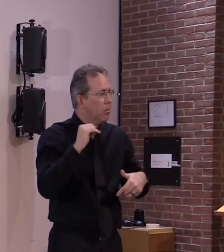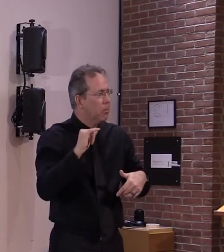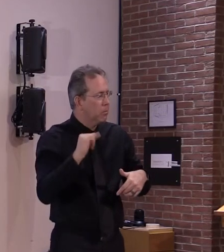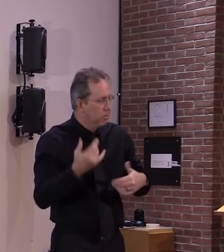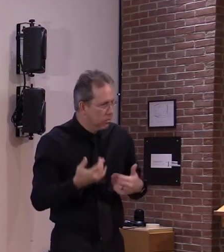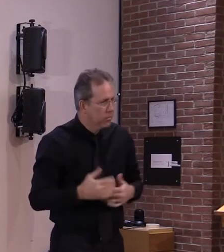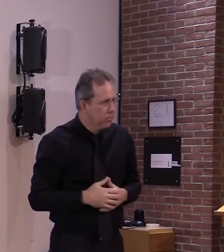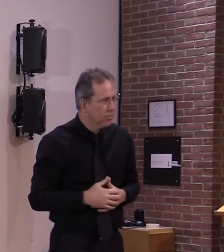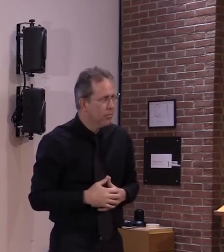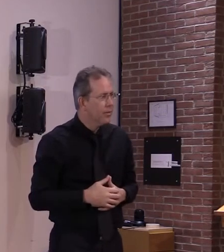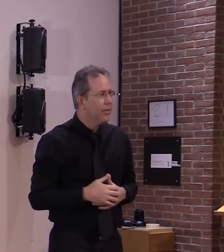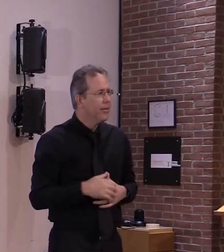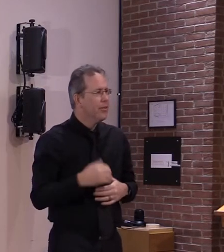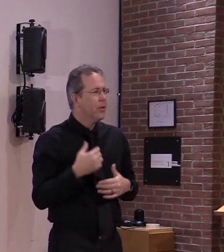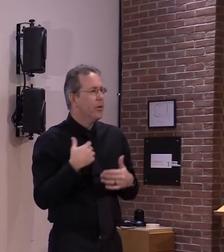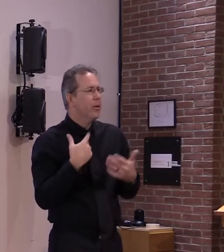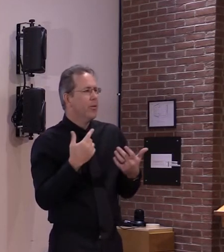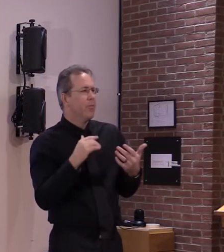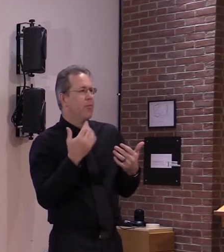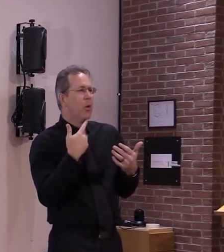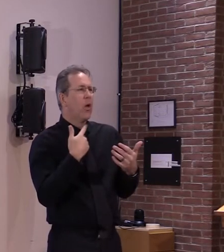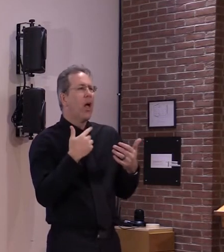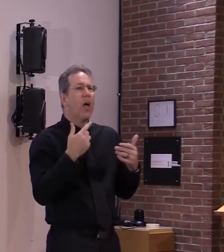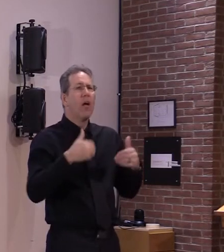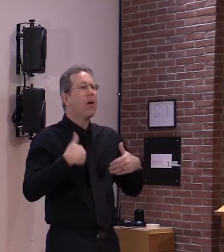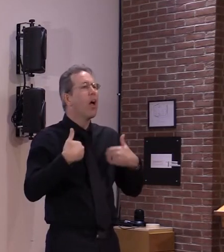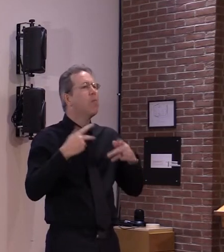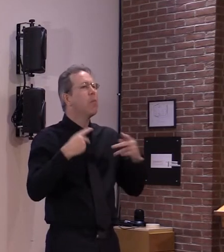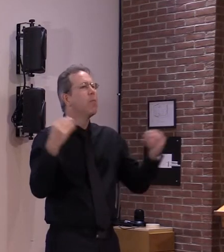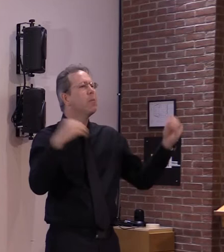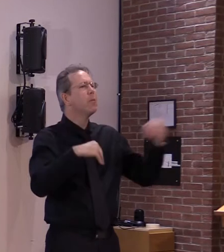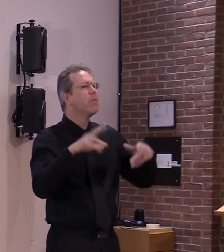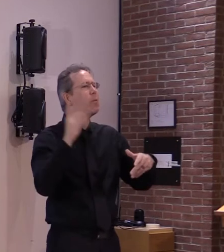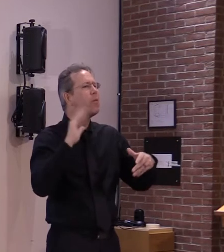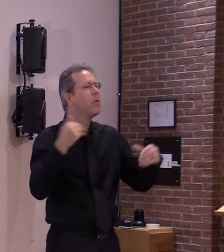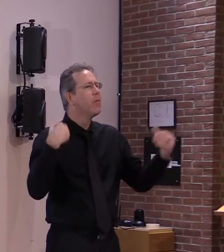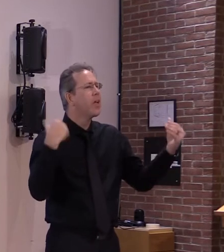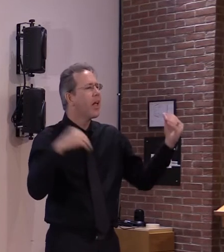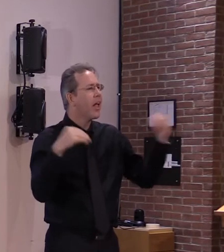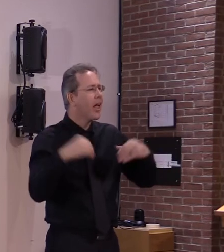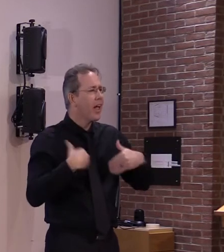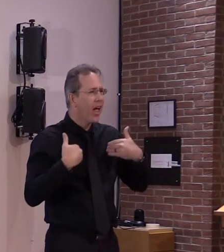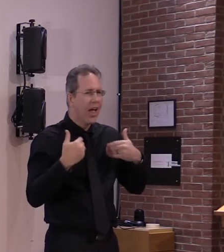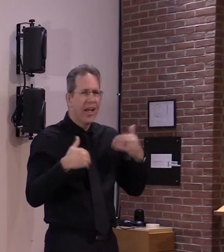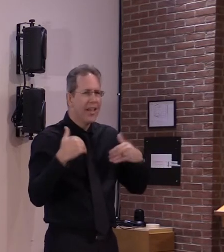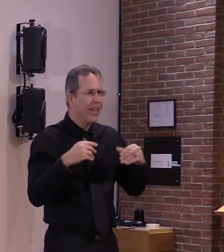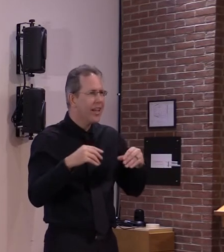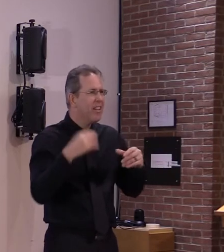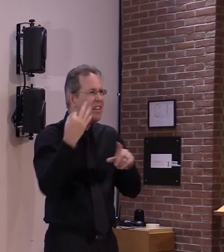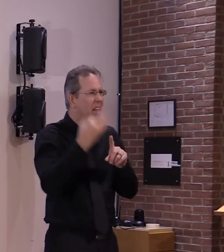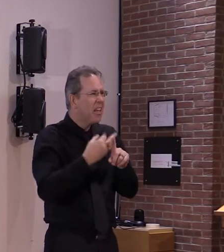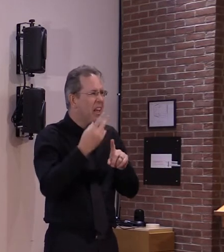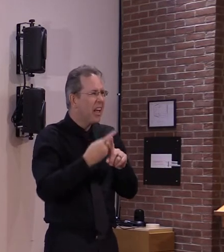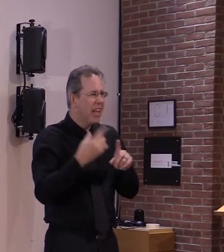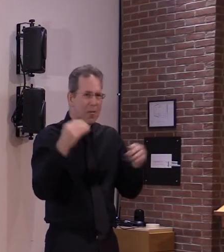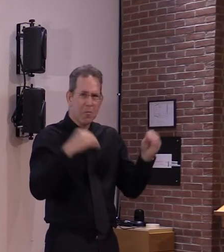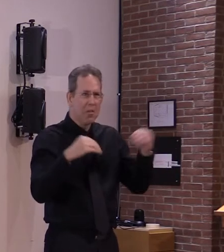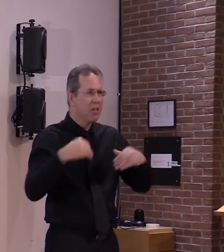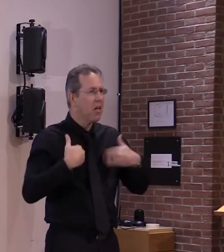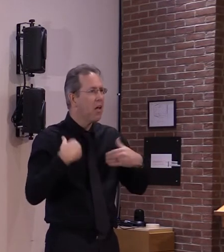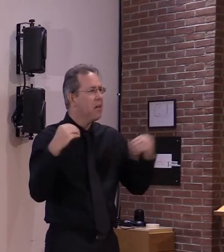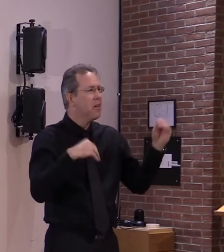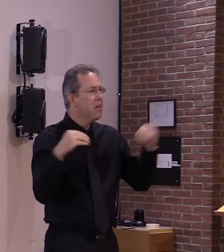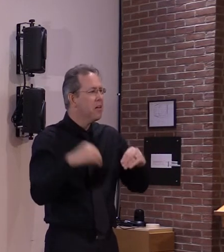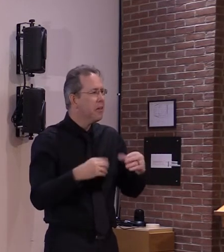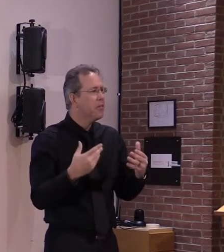uh because we've seen that happen during the pandemic but at any rate that number will still be a large